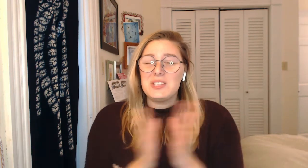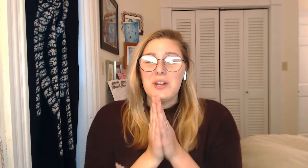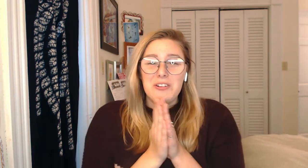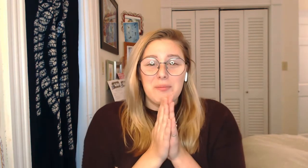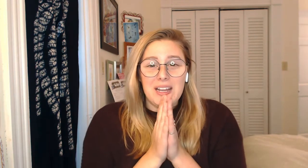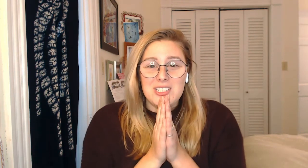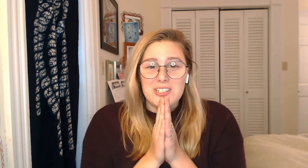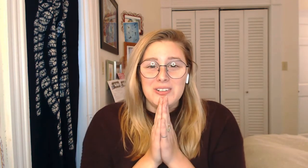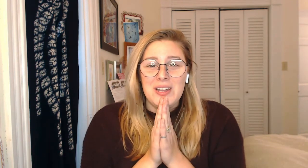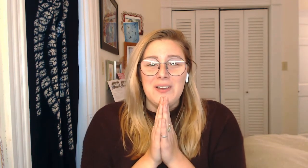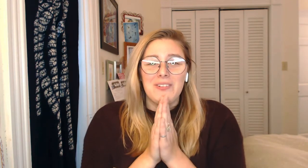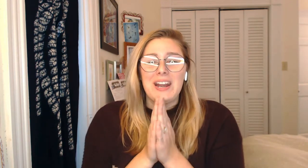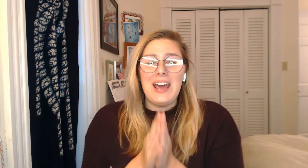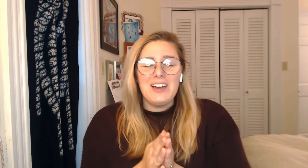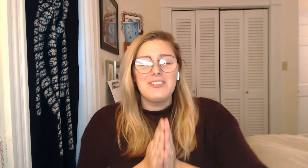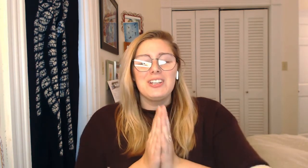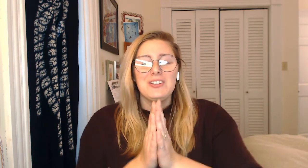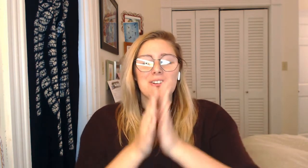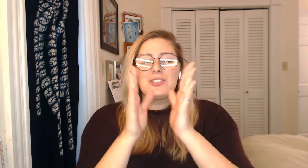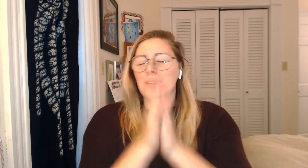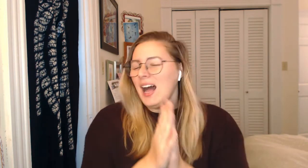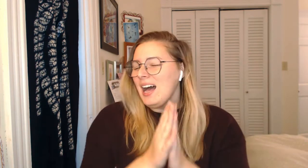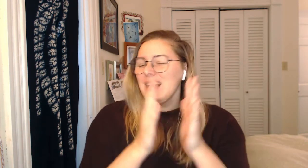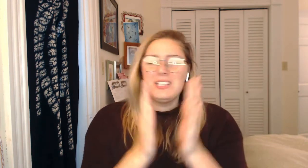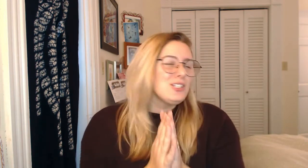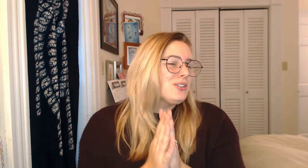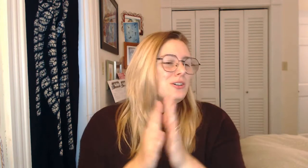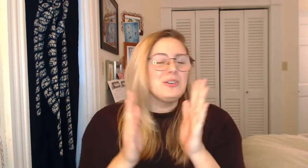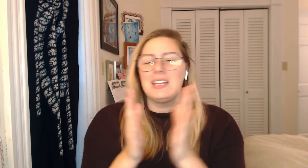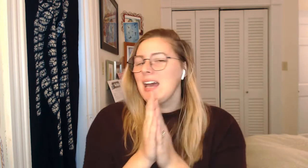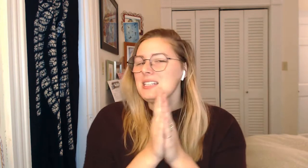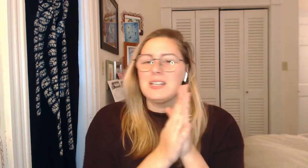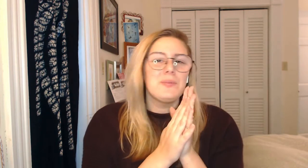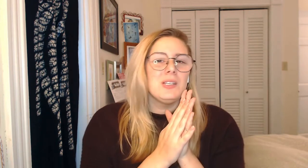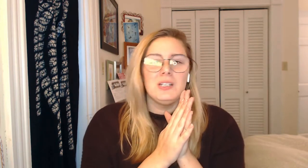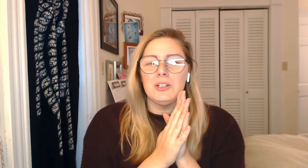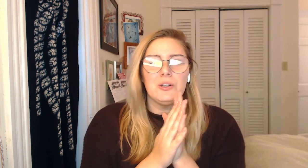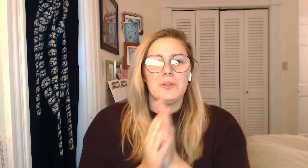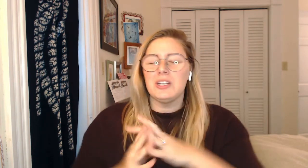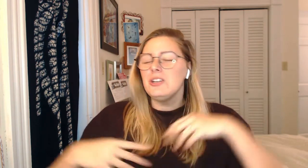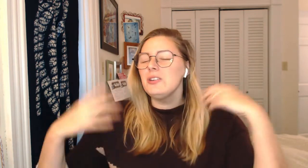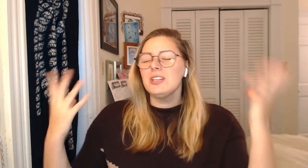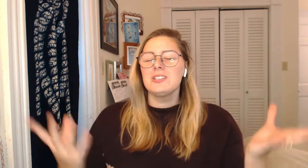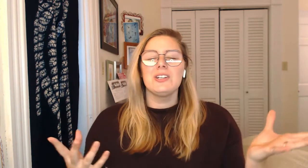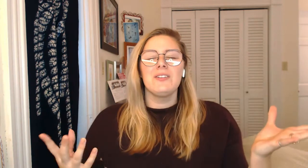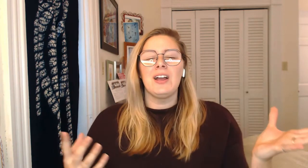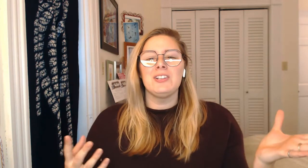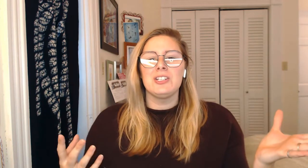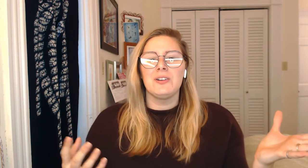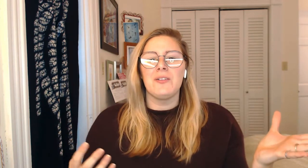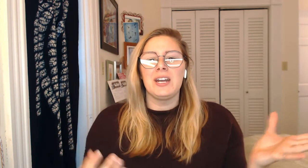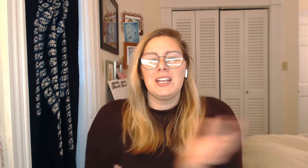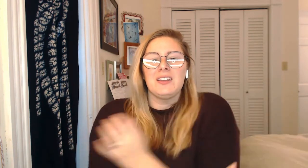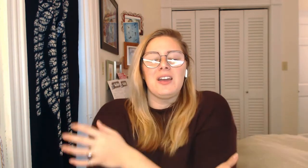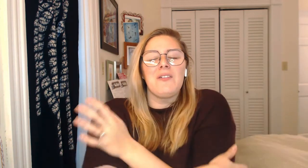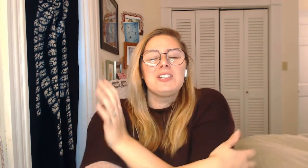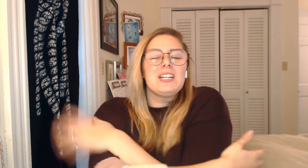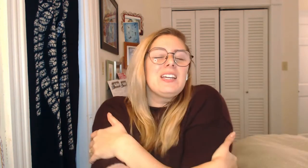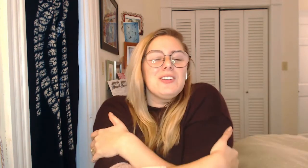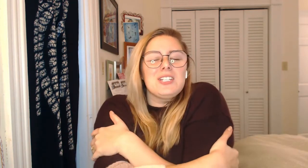want to remind you, whenever you try to get something new, when new things are around you, I want you to give yourself